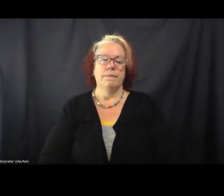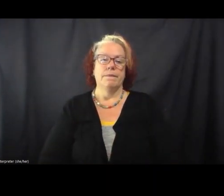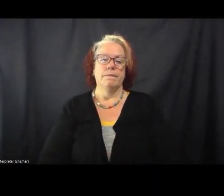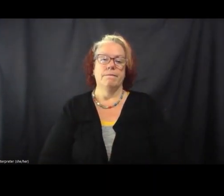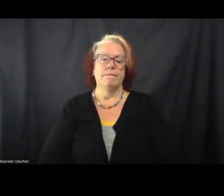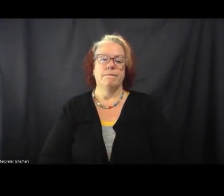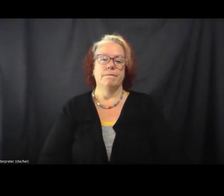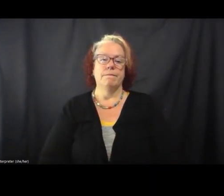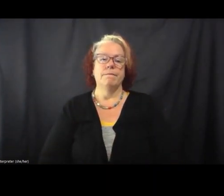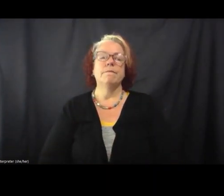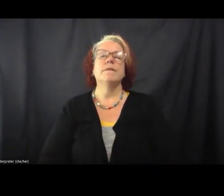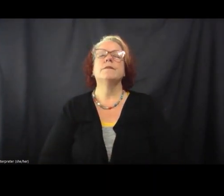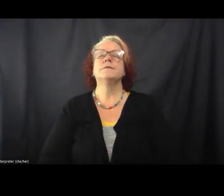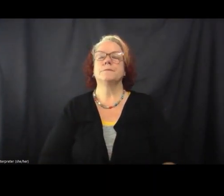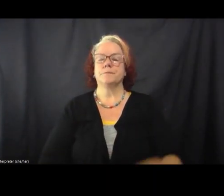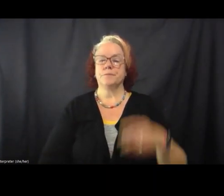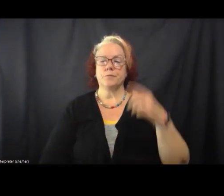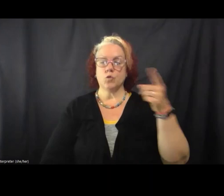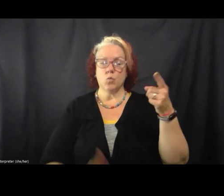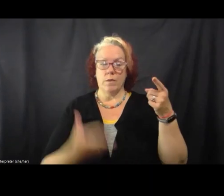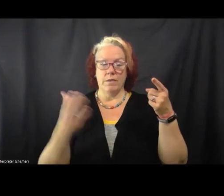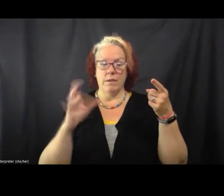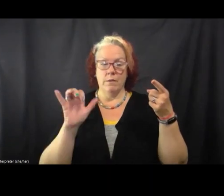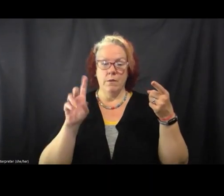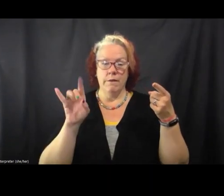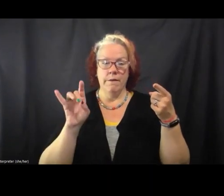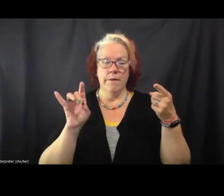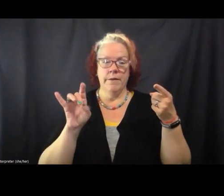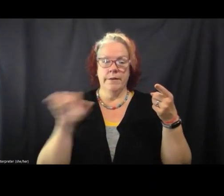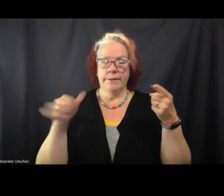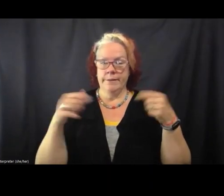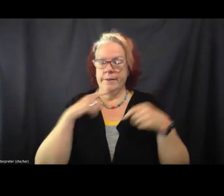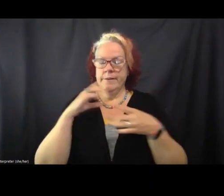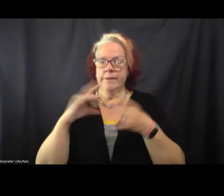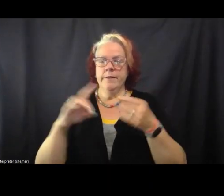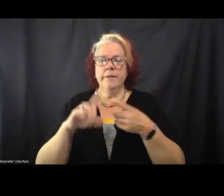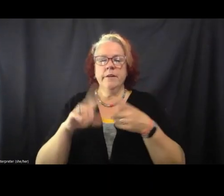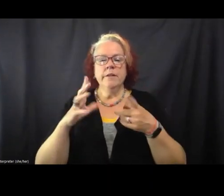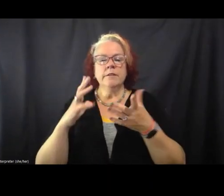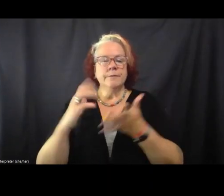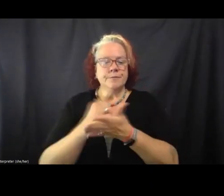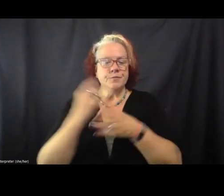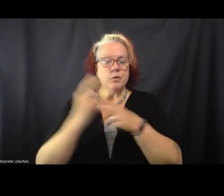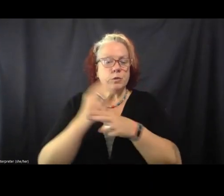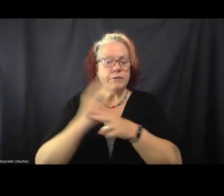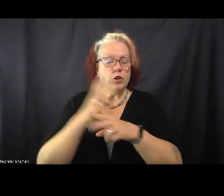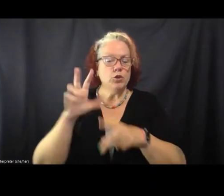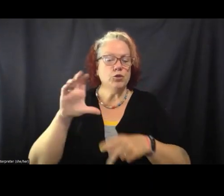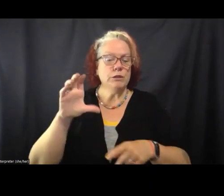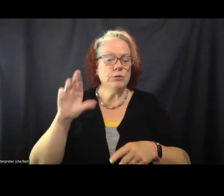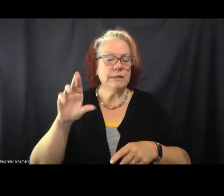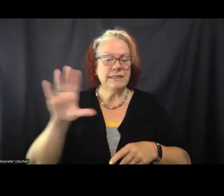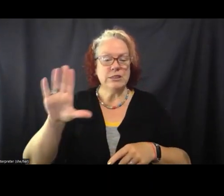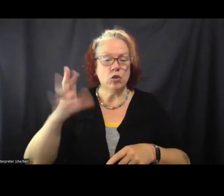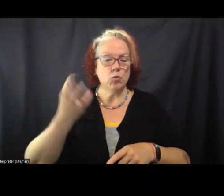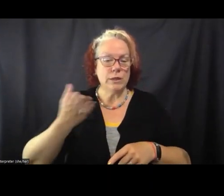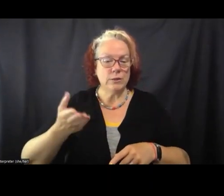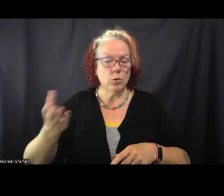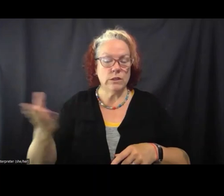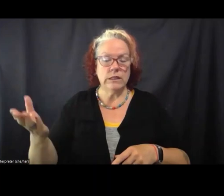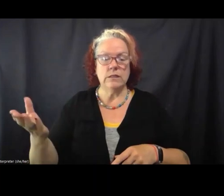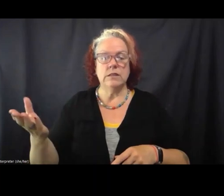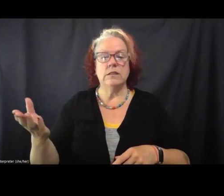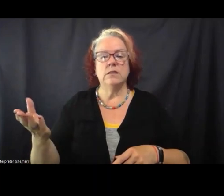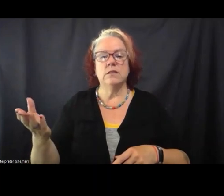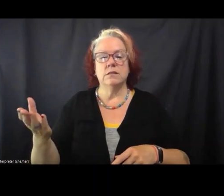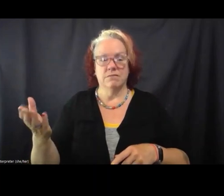One thing we did was we, as others have said, I think we've used Critical Resistance's resources for a